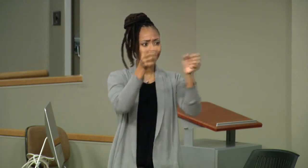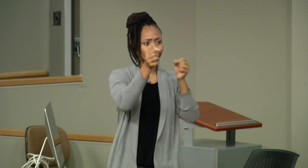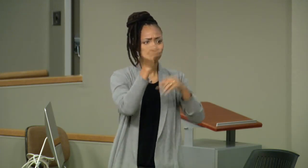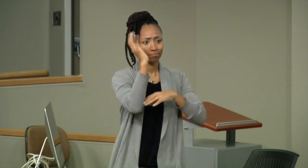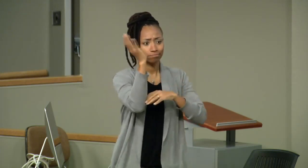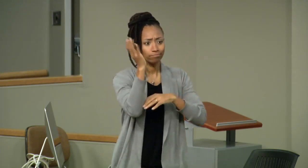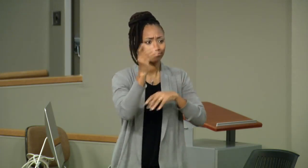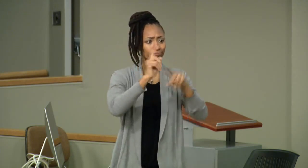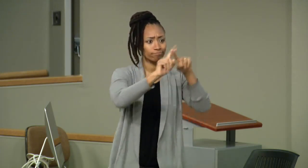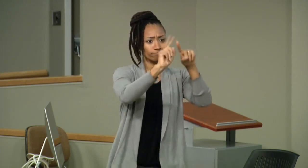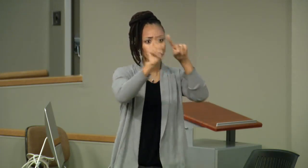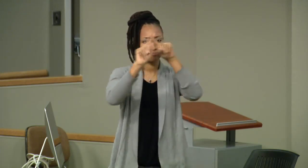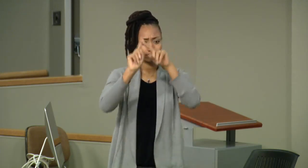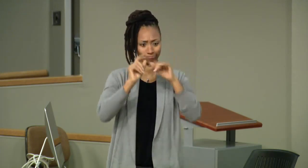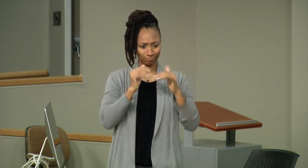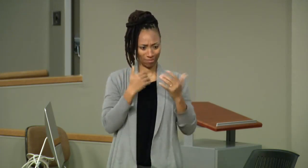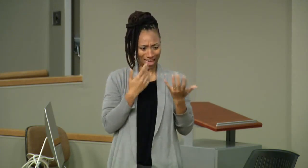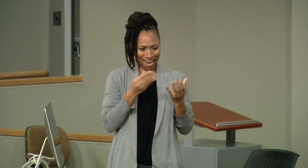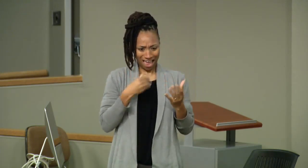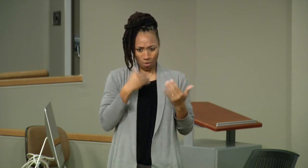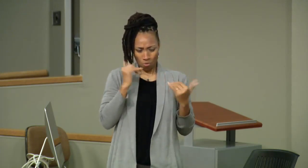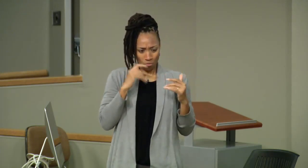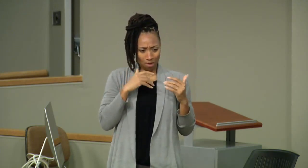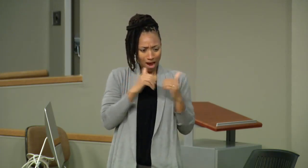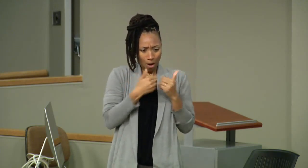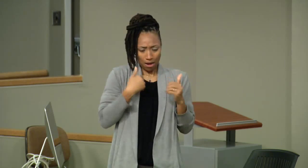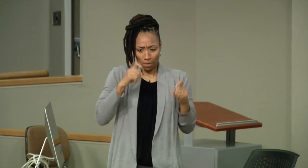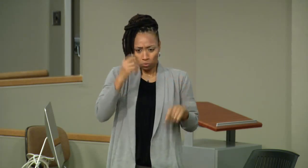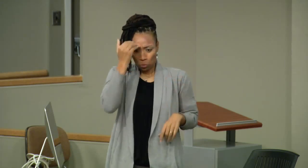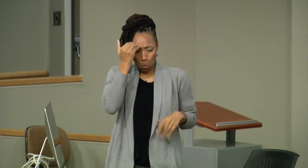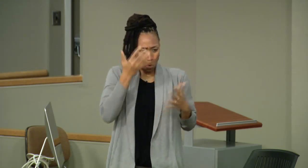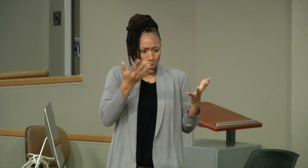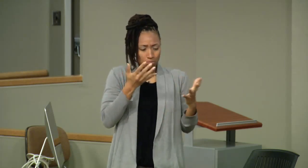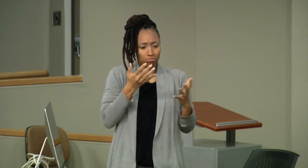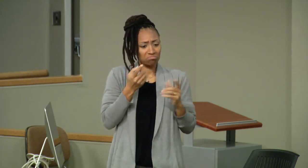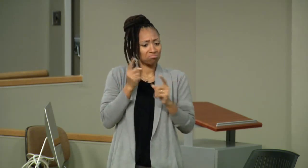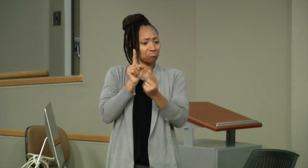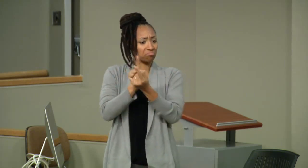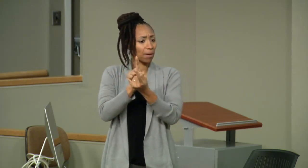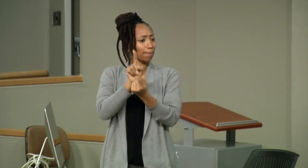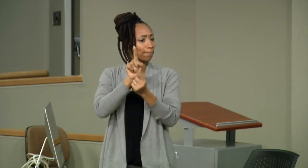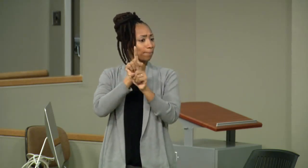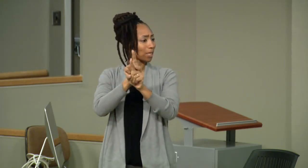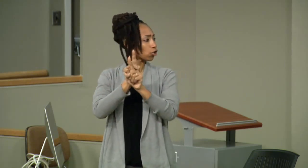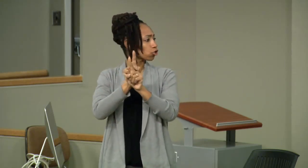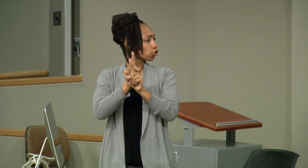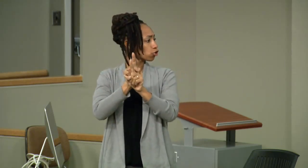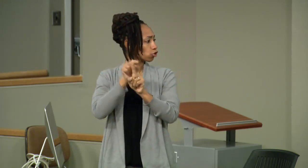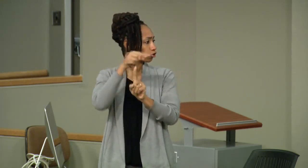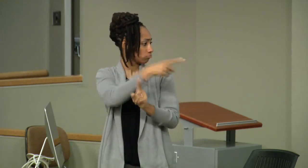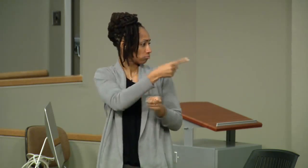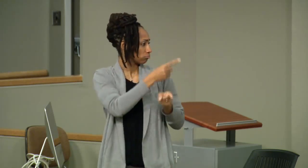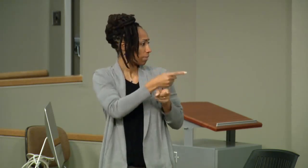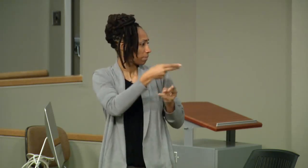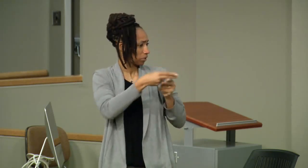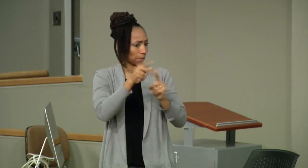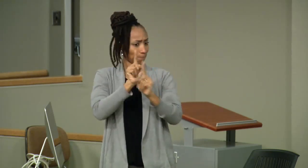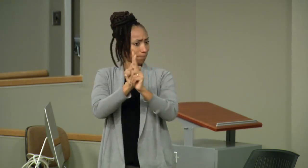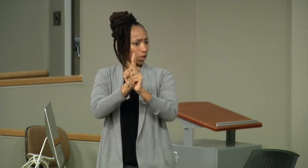themselves and inviting people to come in to speak to them how will they know? You